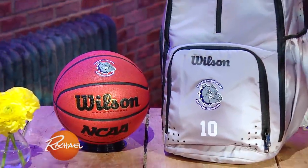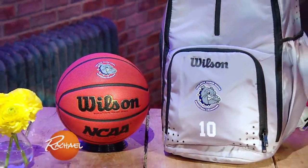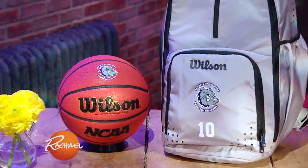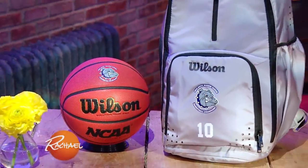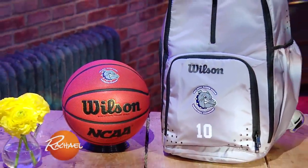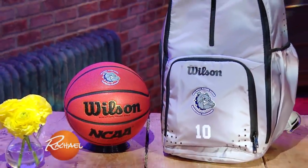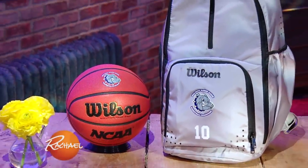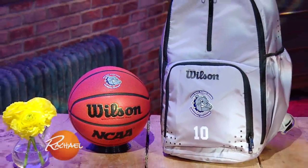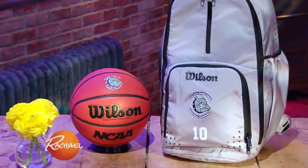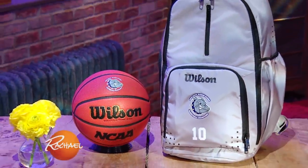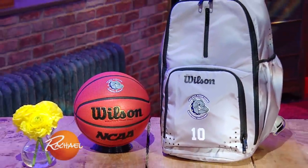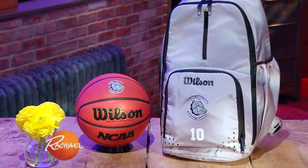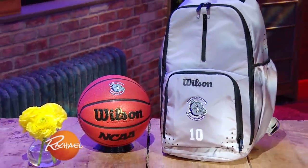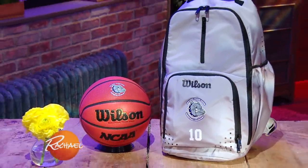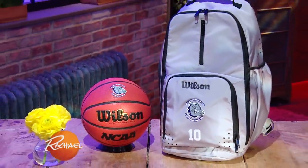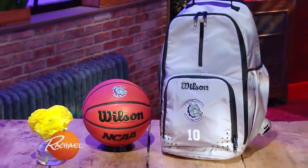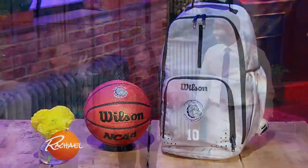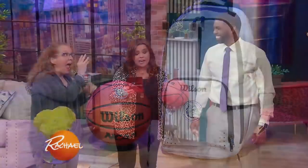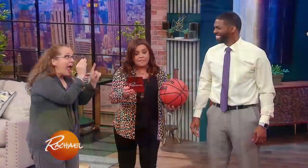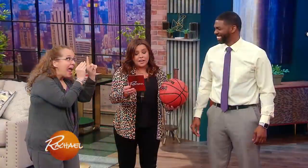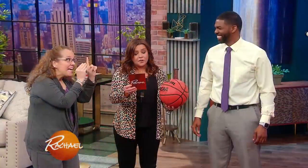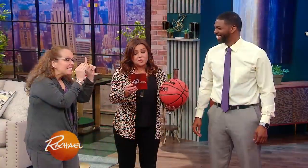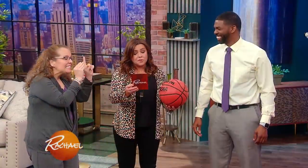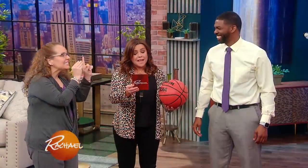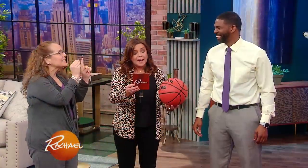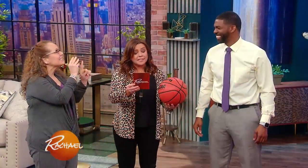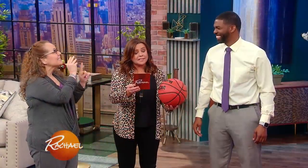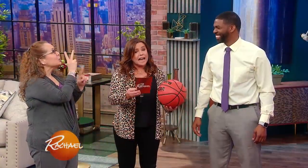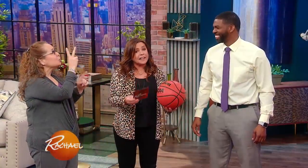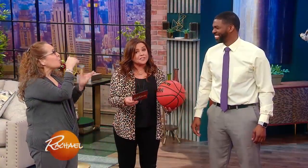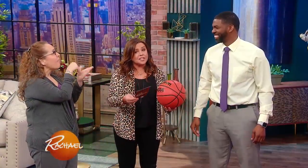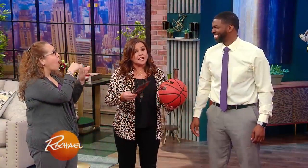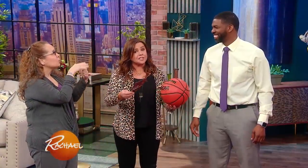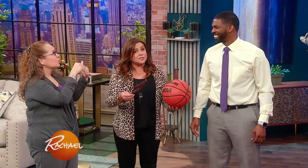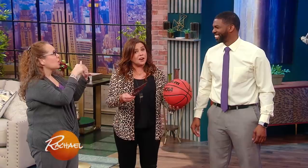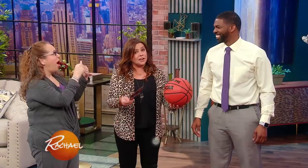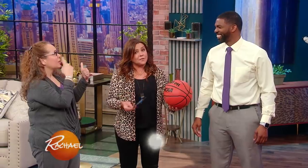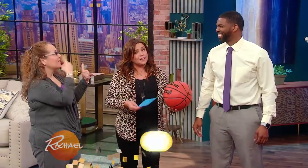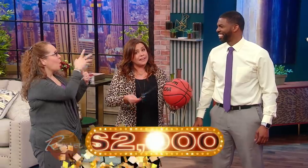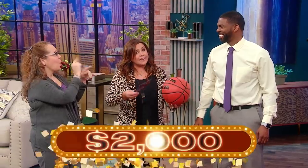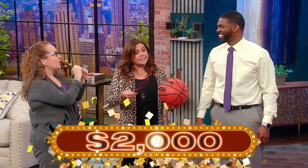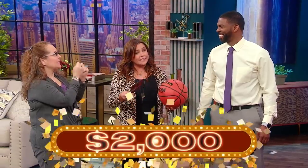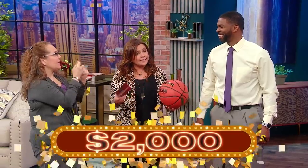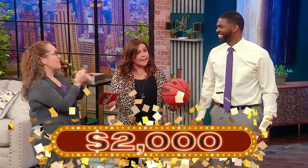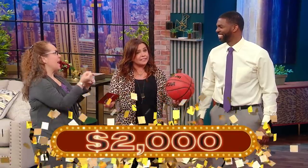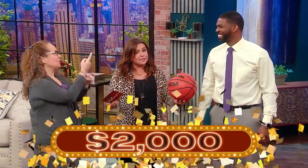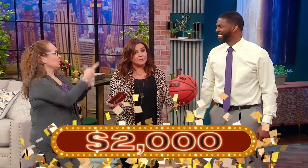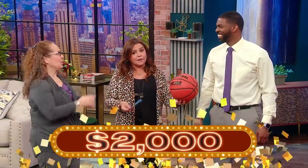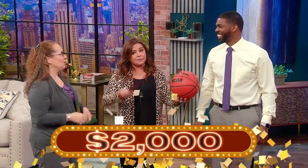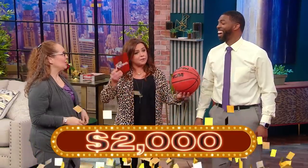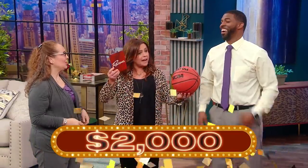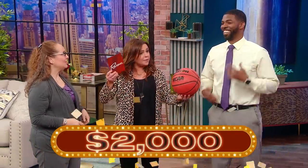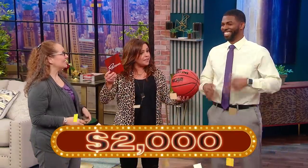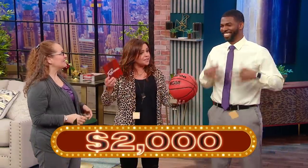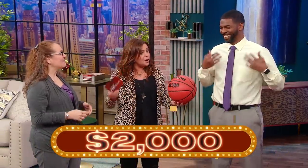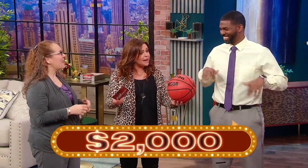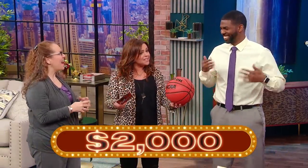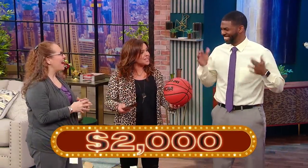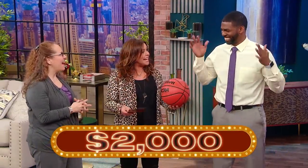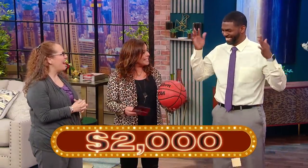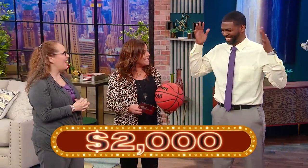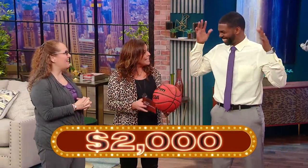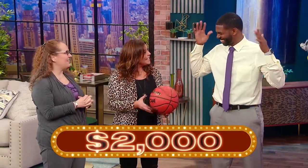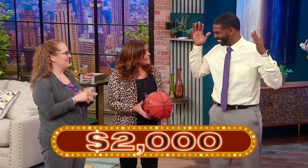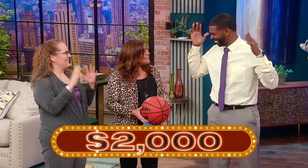And, as a little bonus, they're giving you $2,000 to get you started for the next season. You do whatever you like with it.